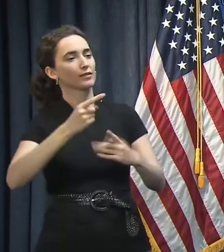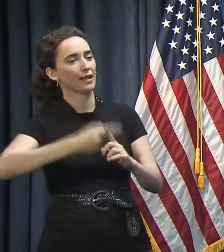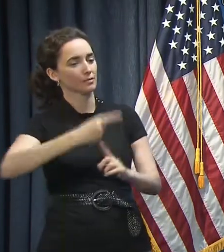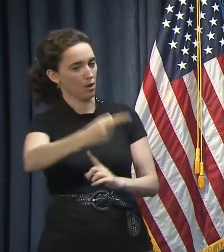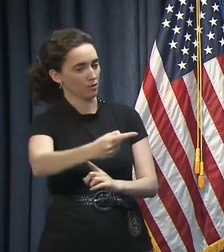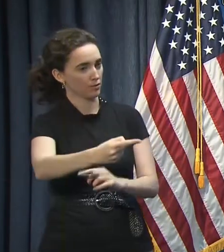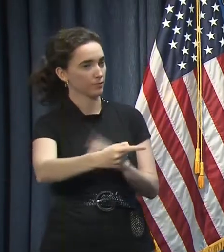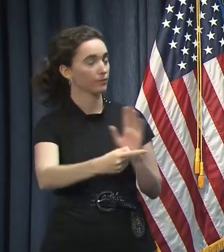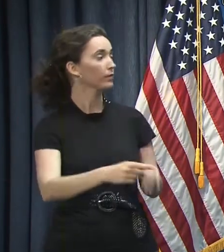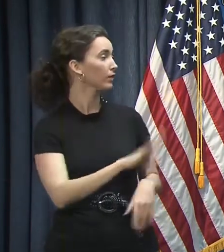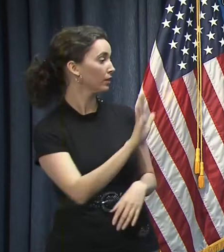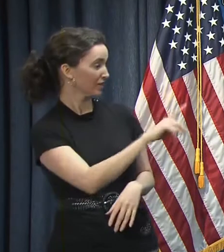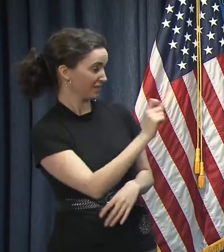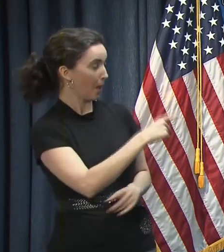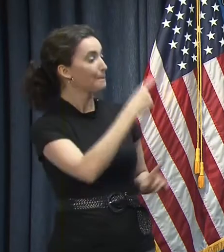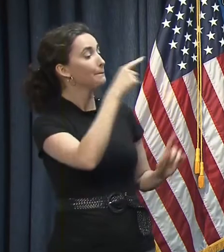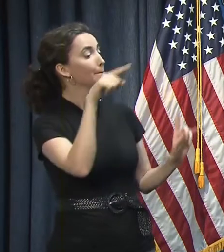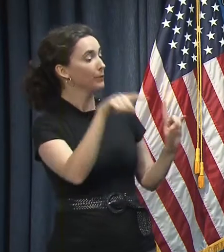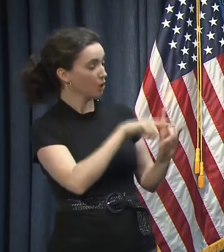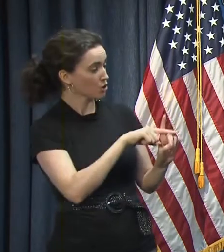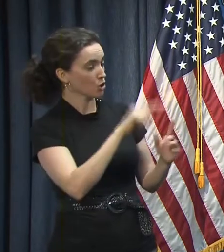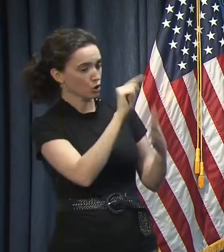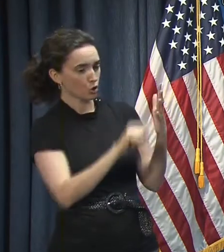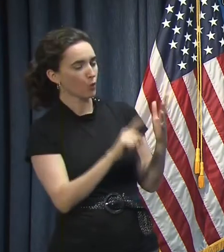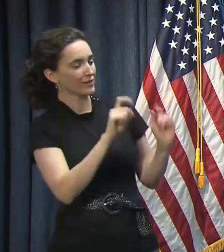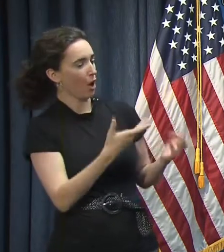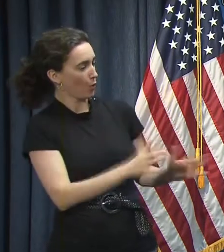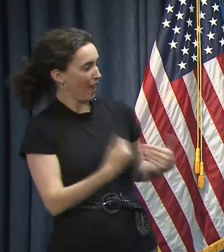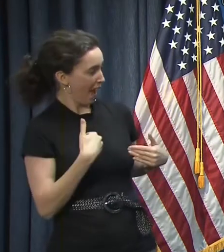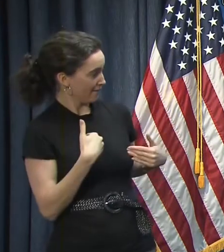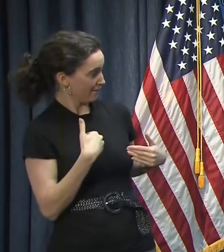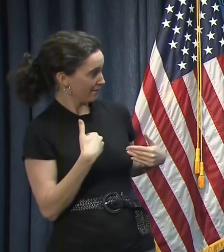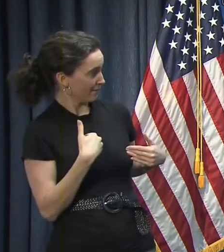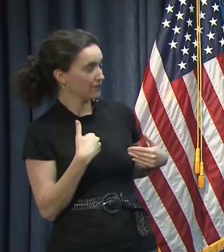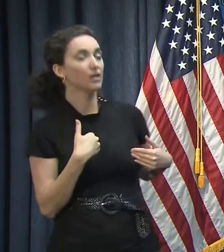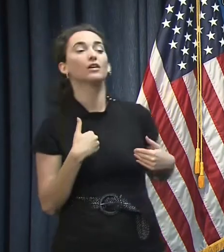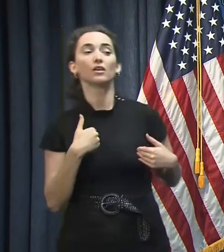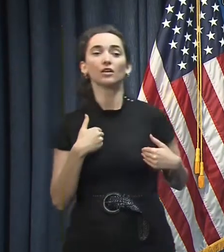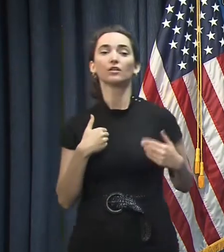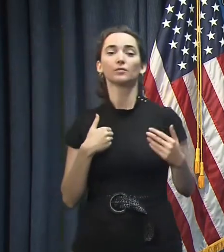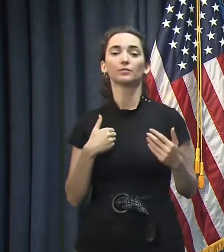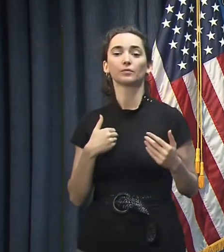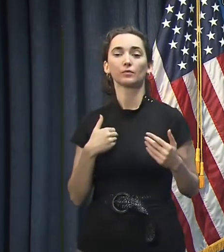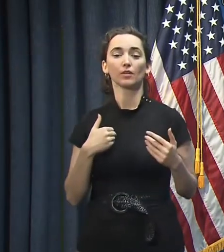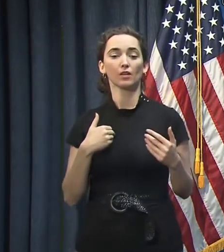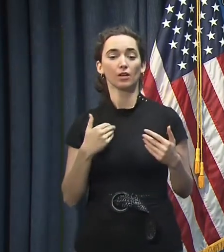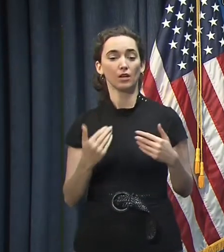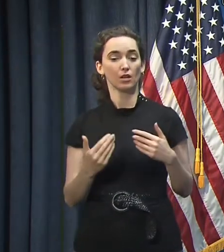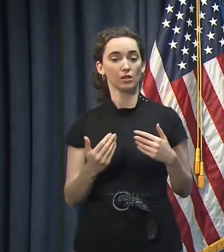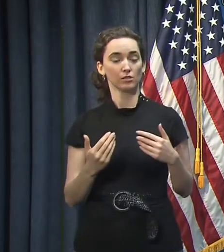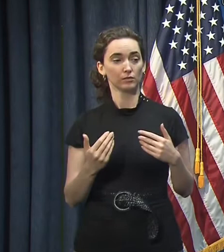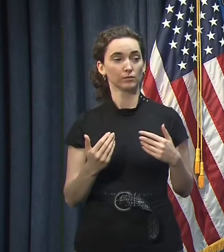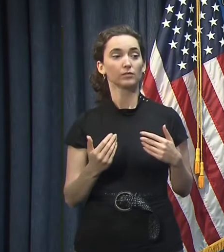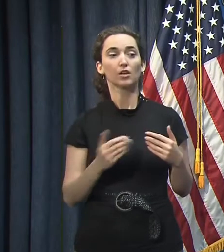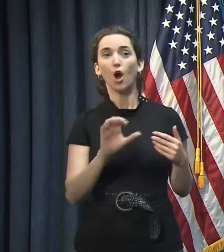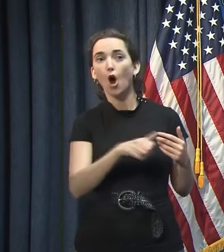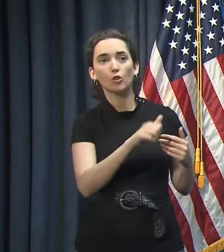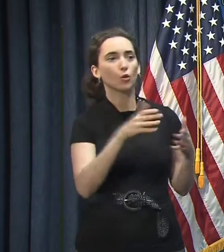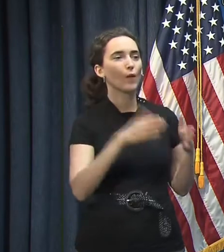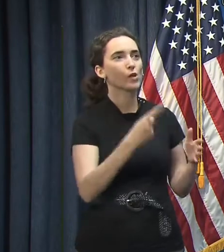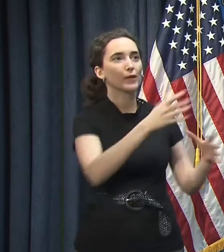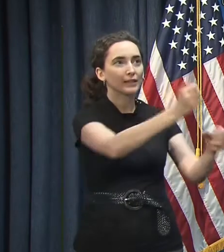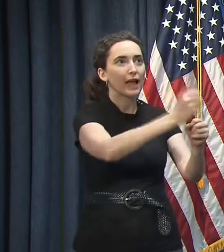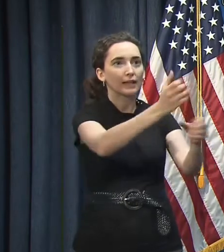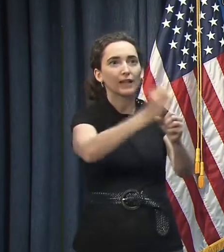that's in addition to our current capacity that we already have? MR. Well, it will be in addition to whatever we can get from other sources.